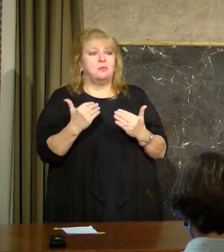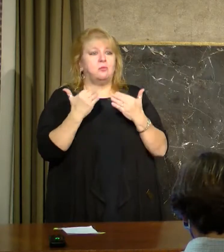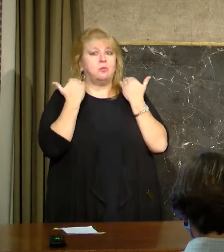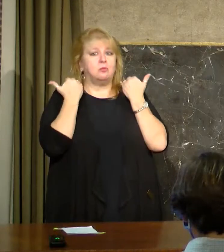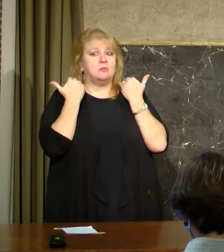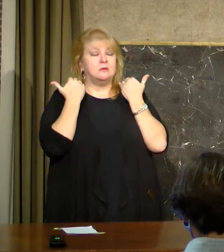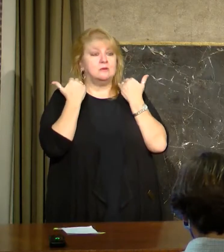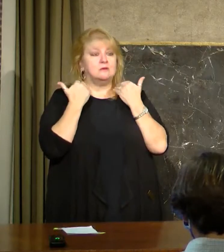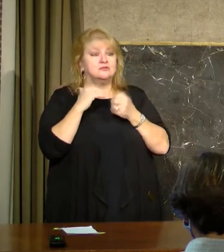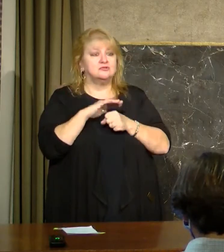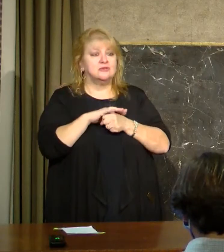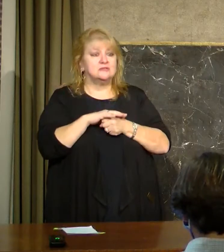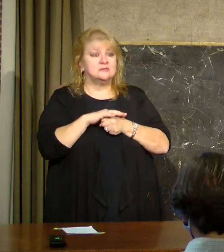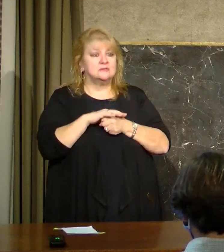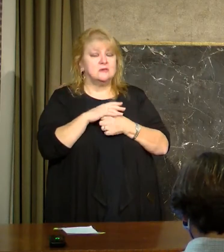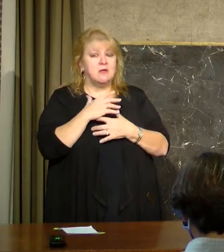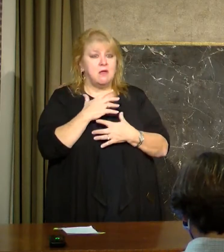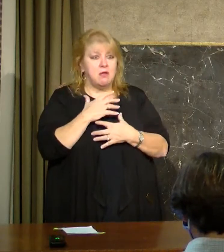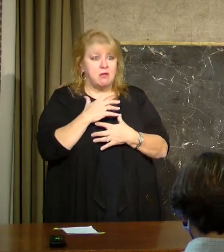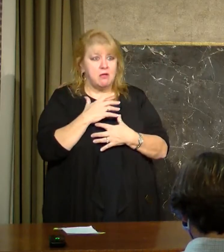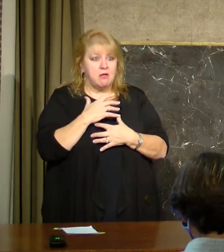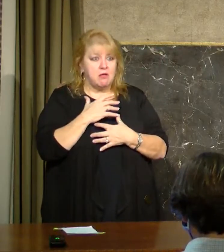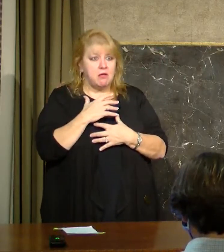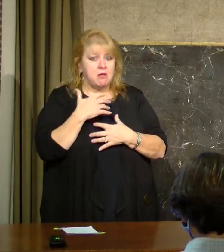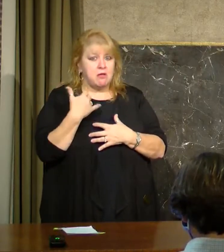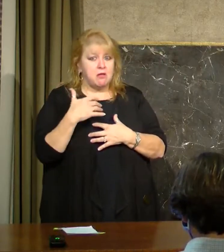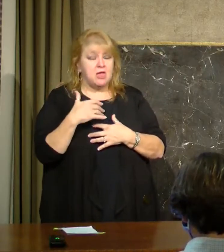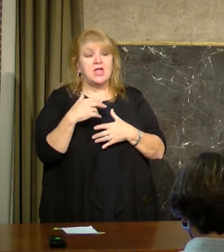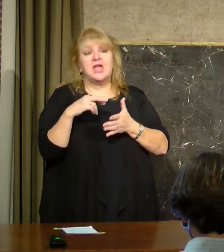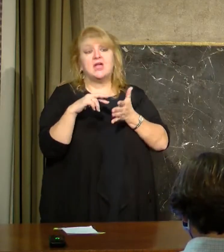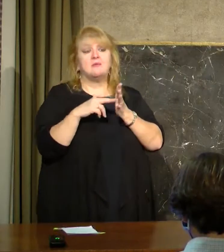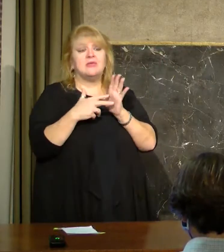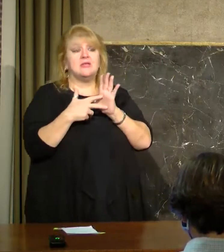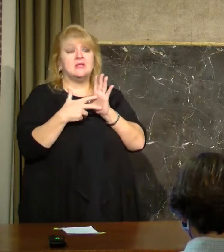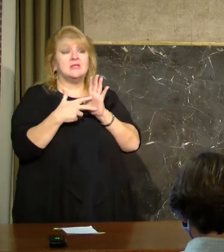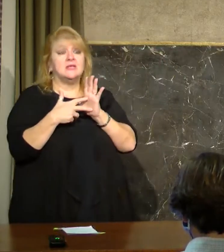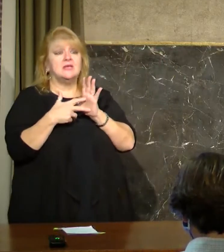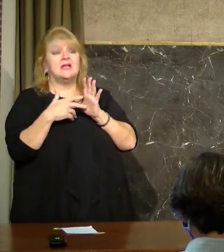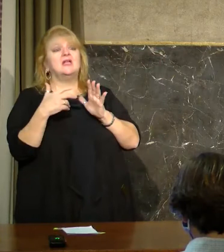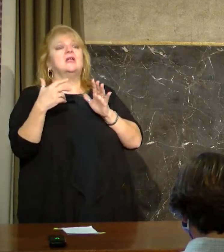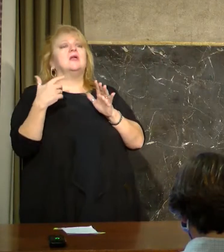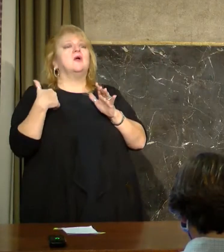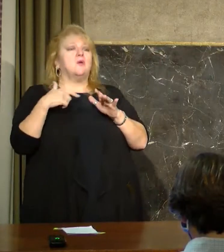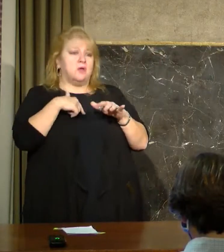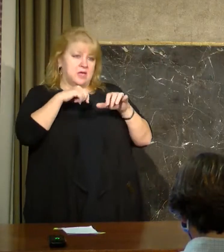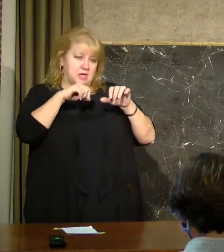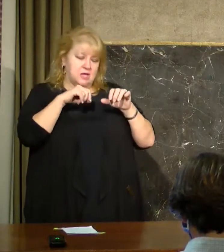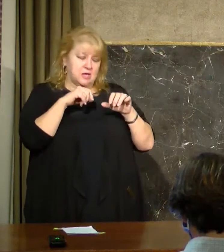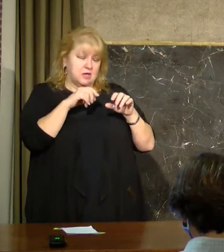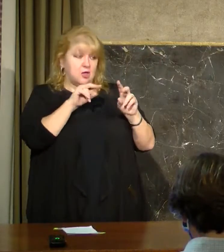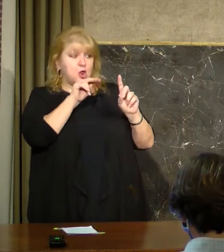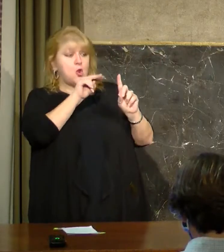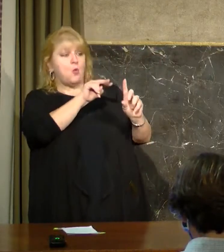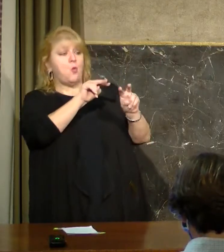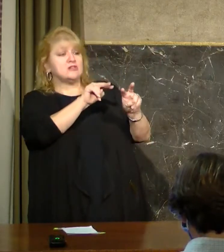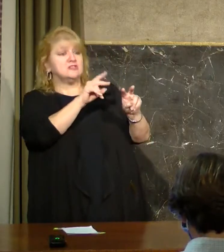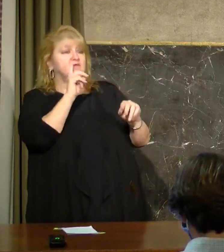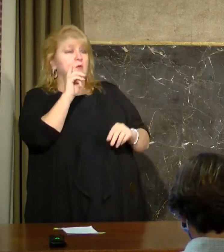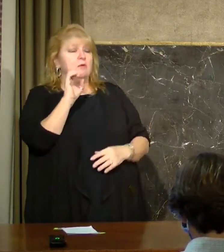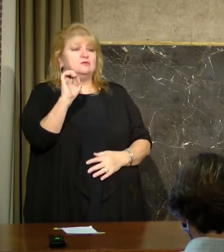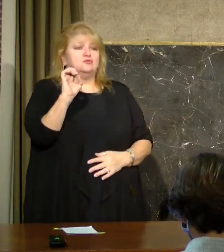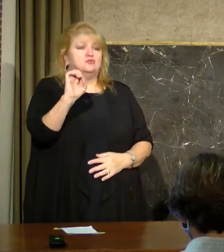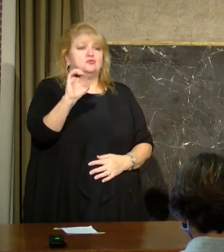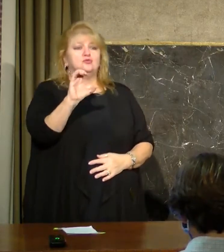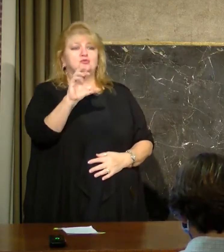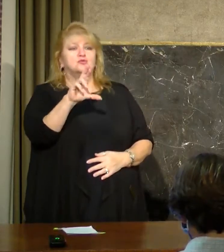imminent in terms of resorting to crisis care. But clearly, if we